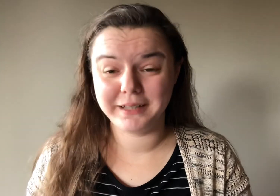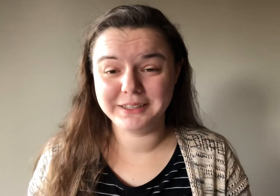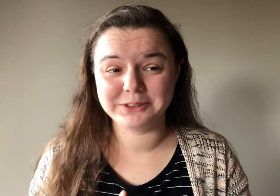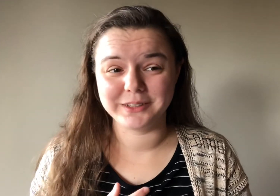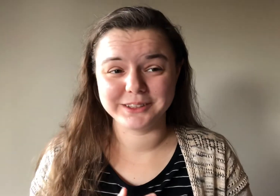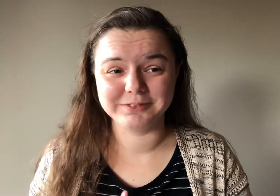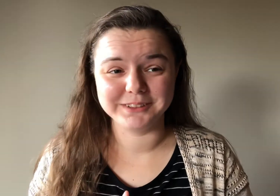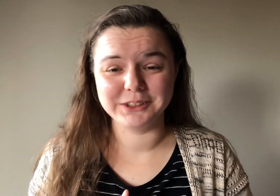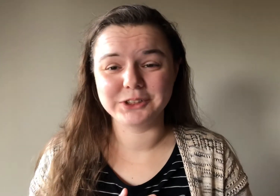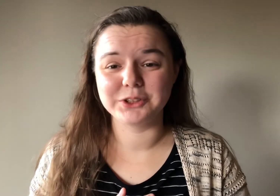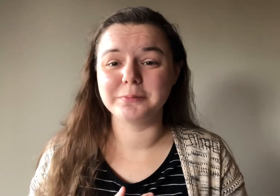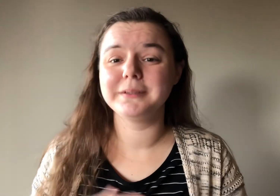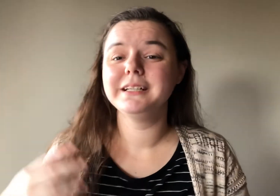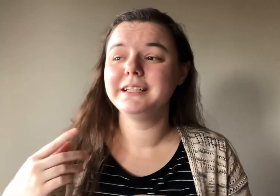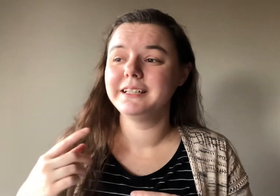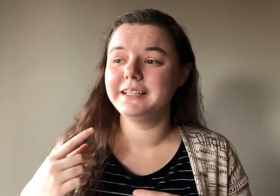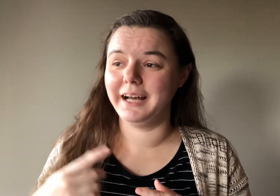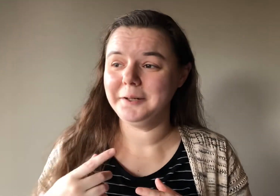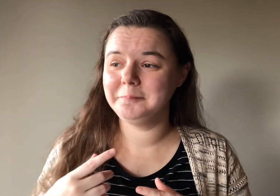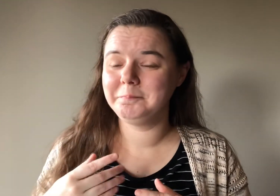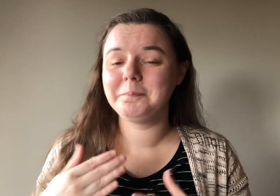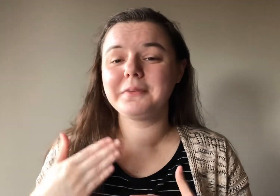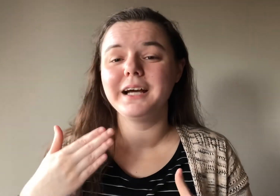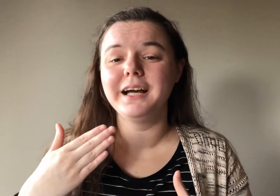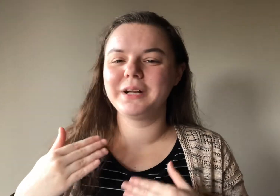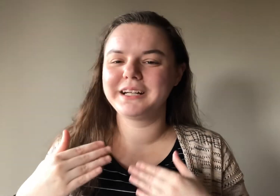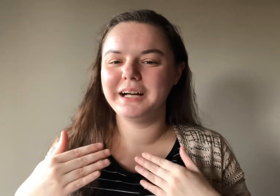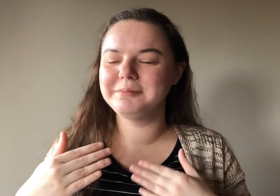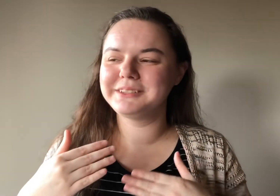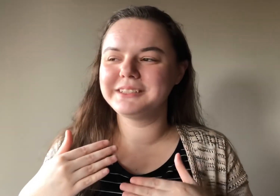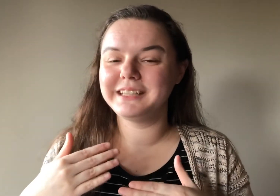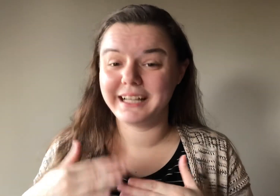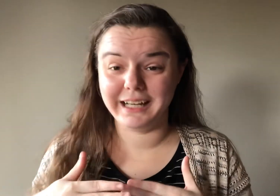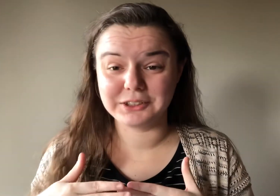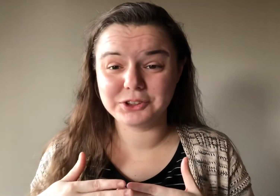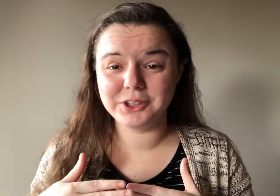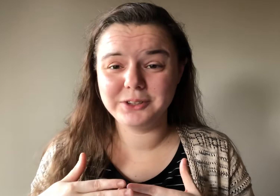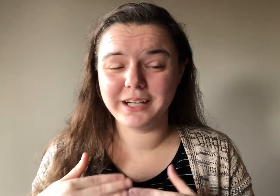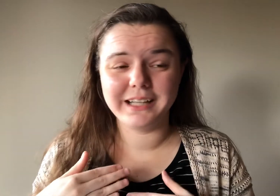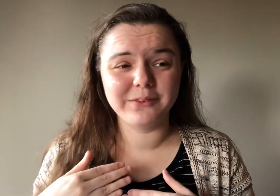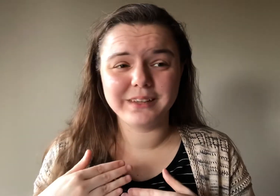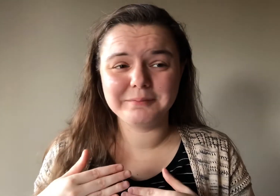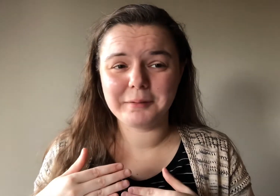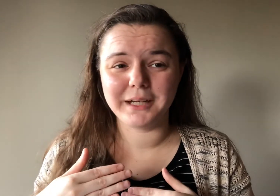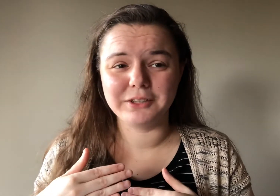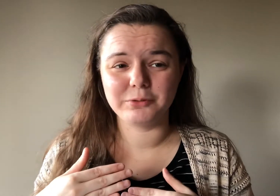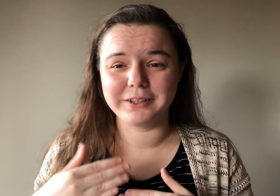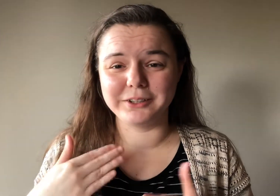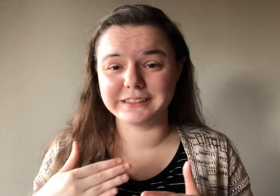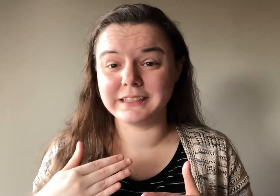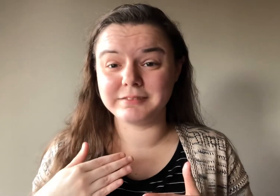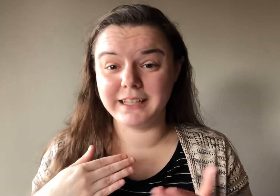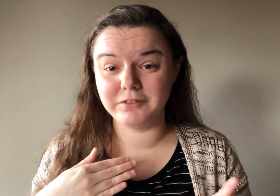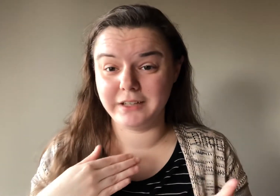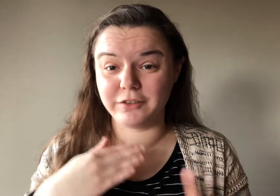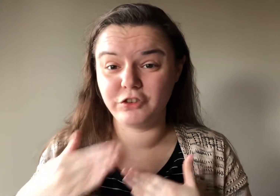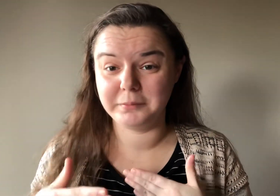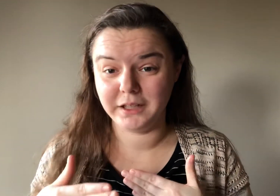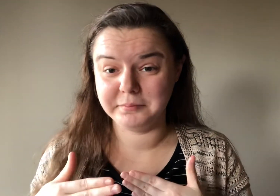bias wrecker for this group? Now, when it comes to, like, Astro, I don't think my bias wrecker is enough to ever actually become